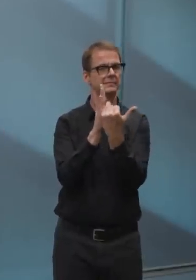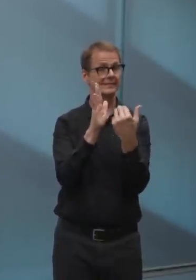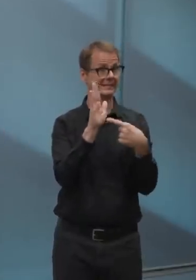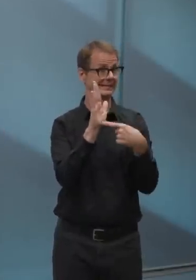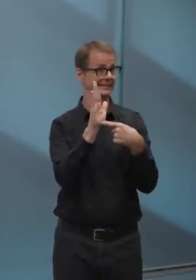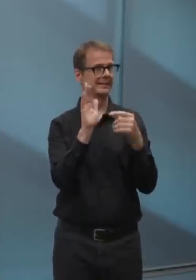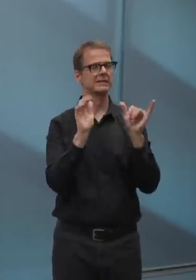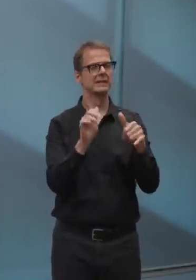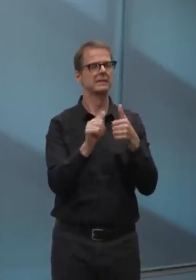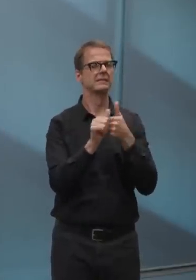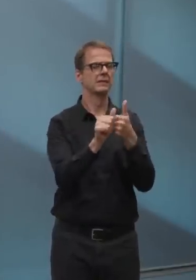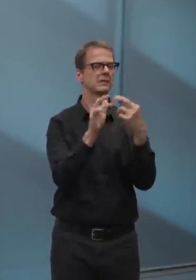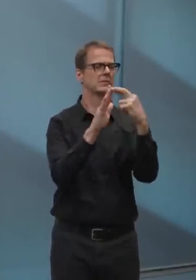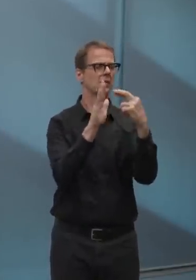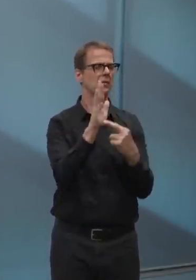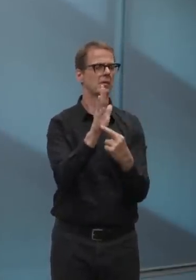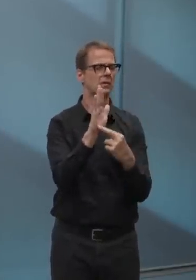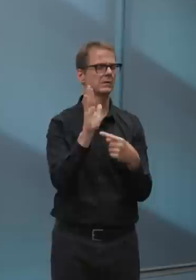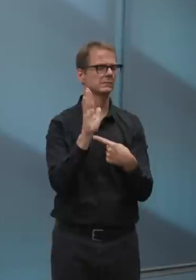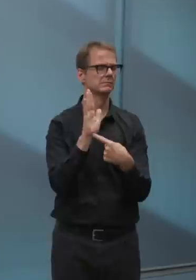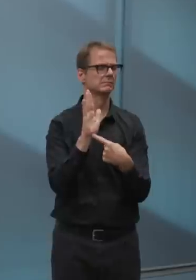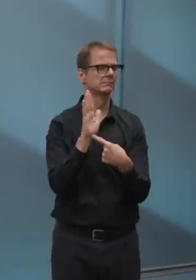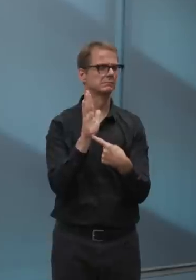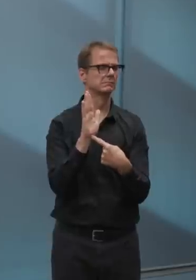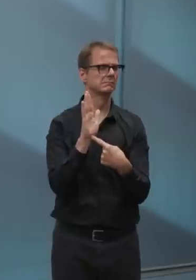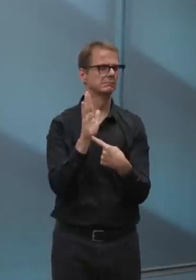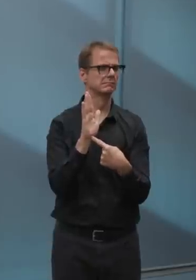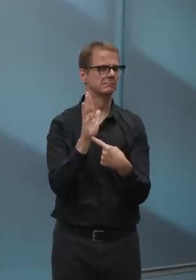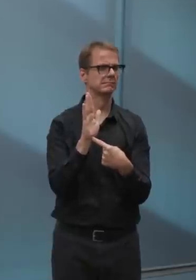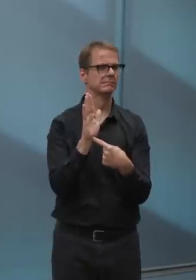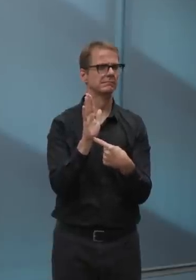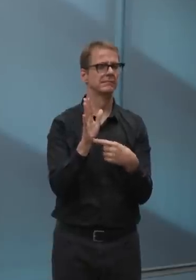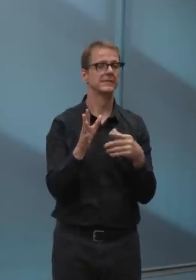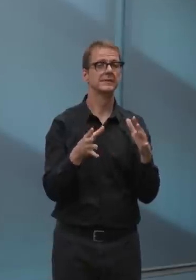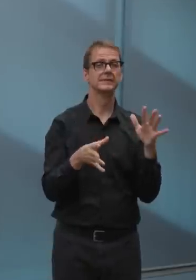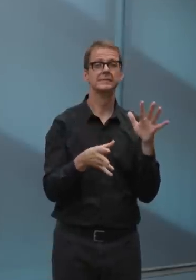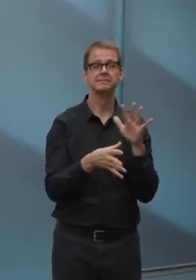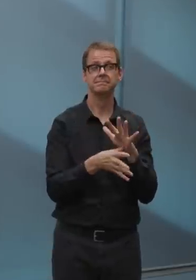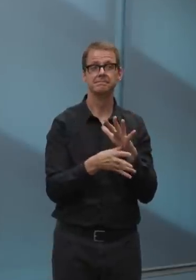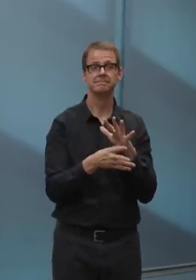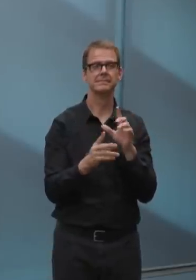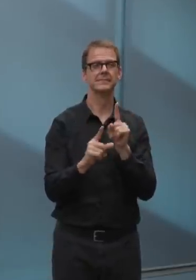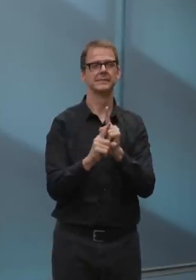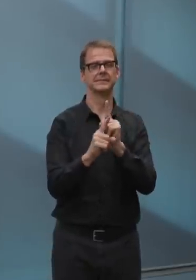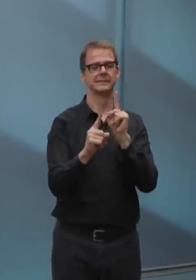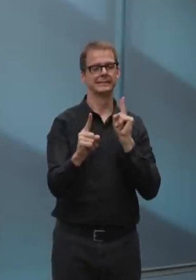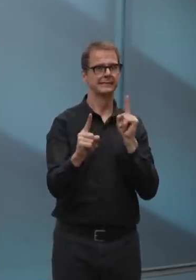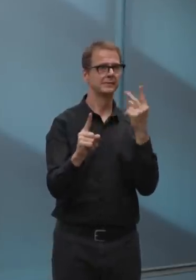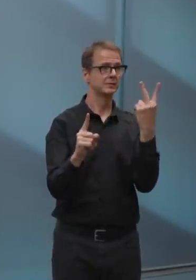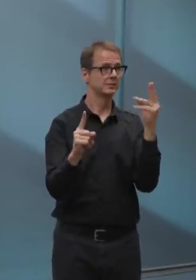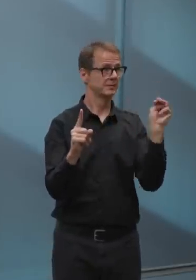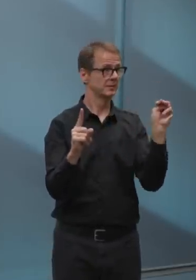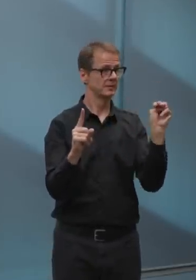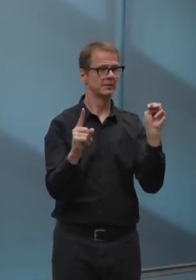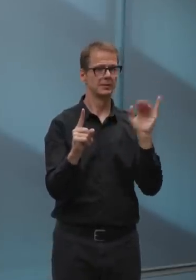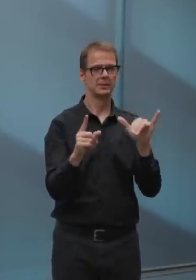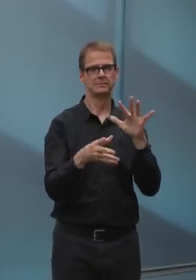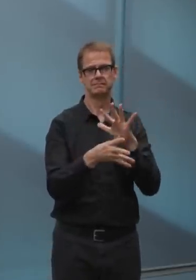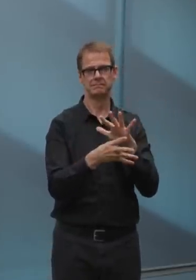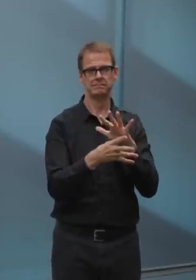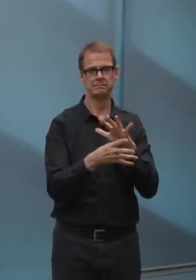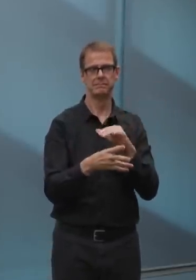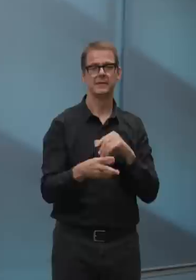and first and foremost, two meter physical distancing, good hygiene, and respect the gathering